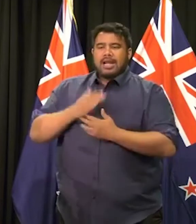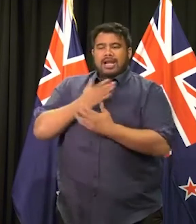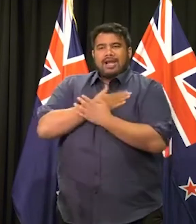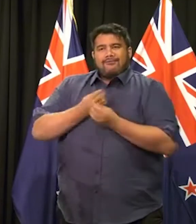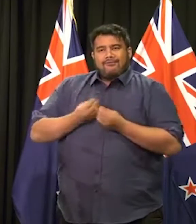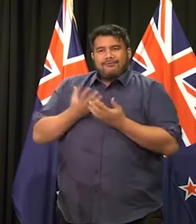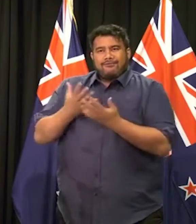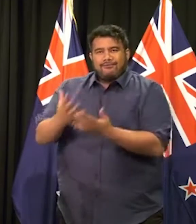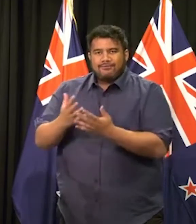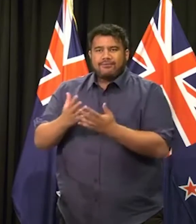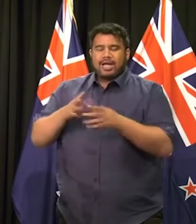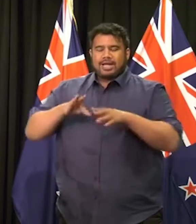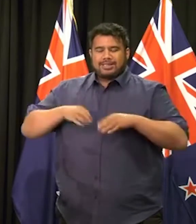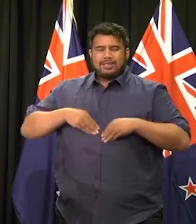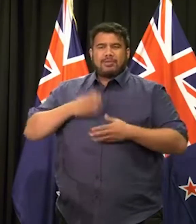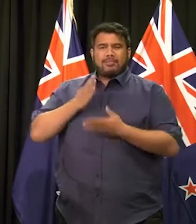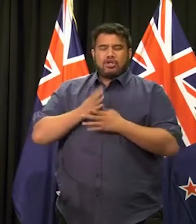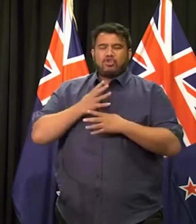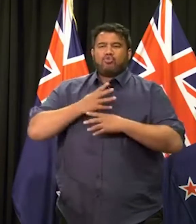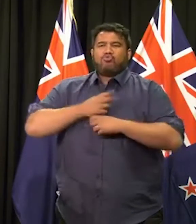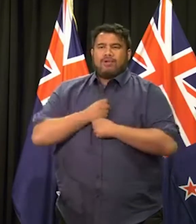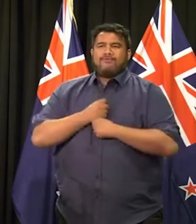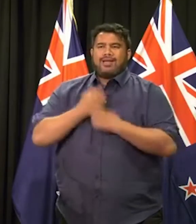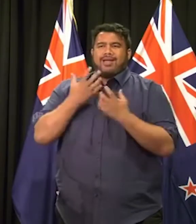grief that the community feels.